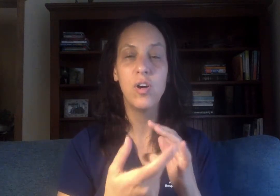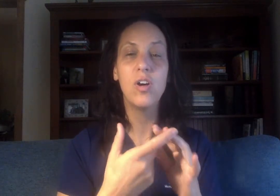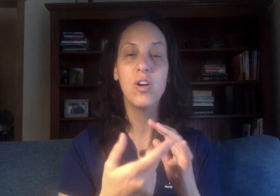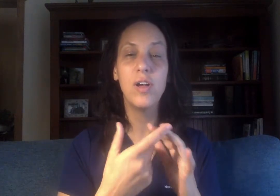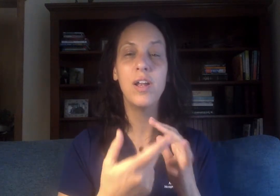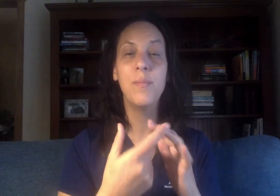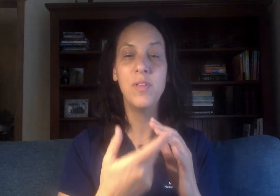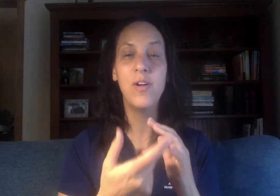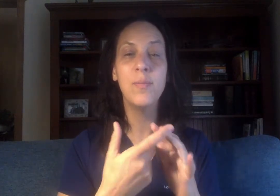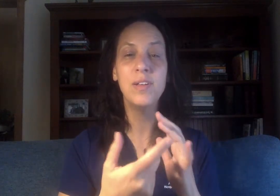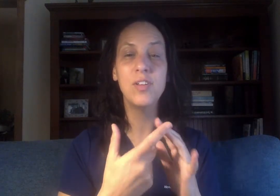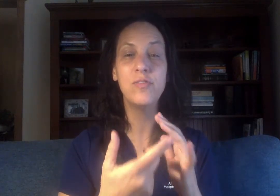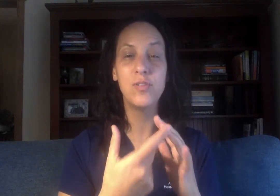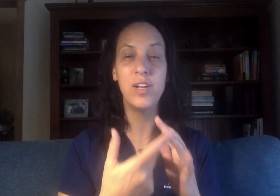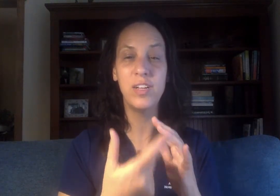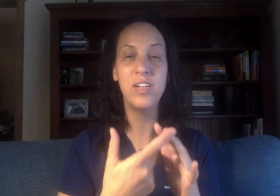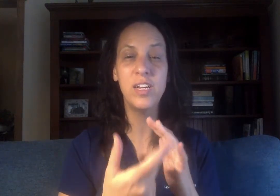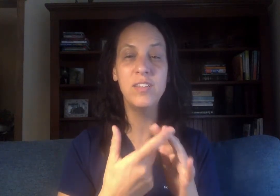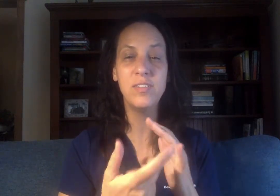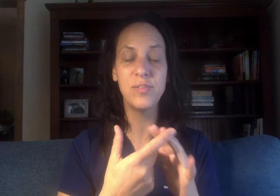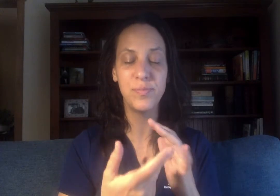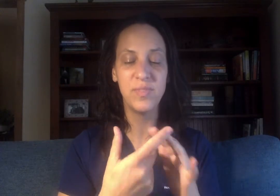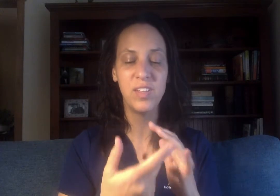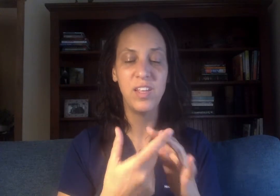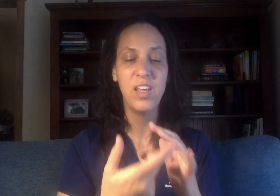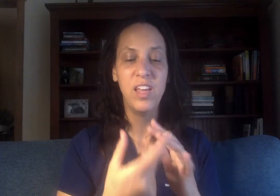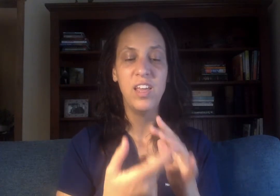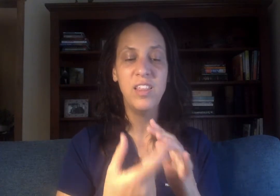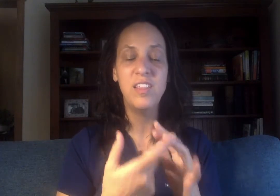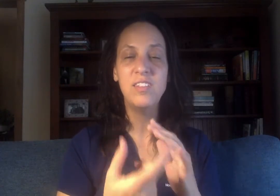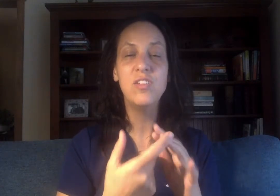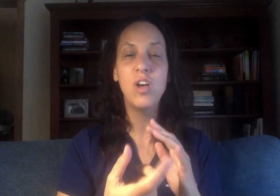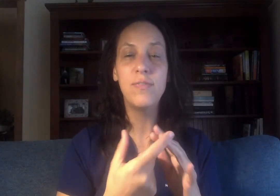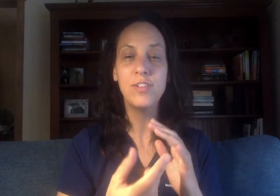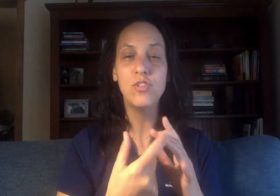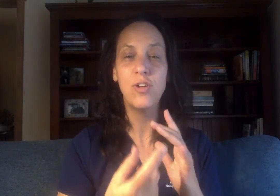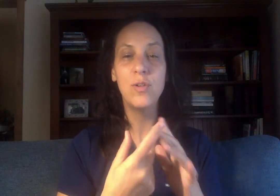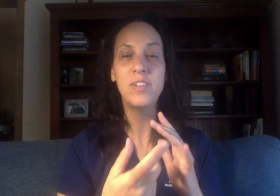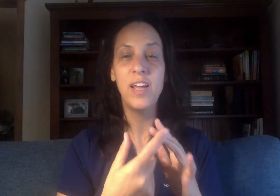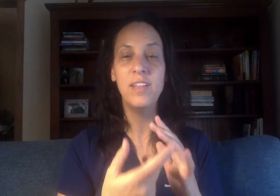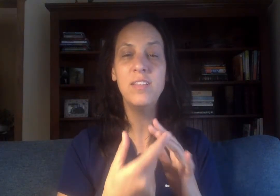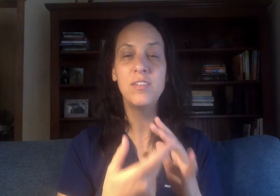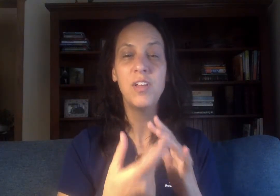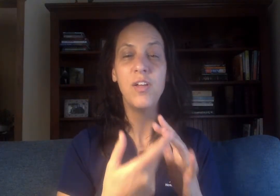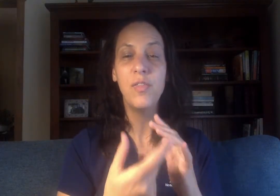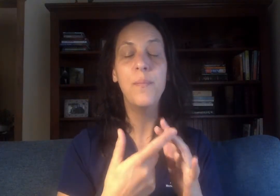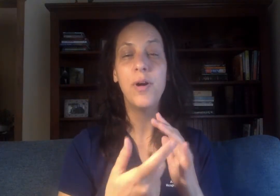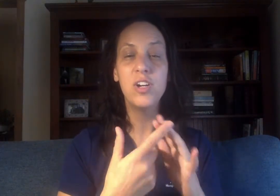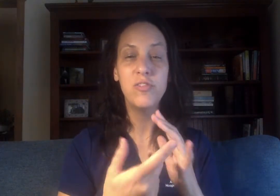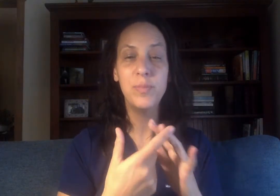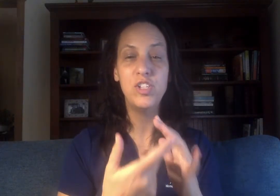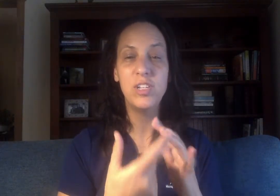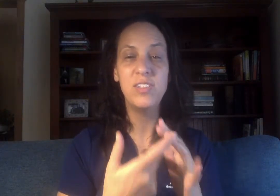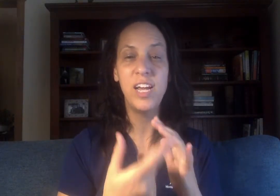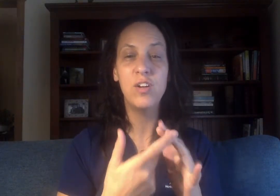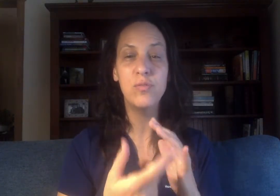And I'm allowing myself to recognize. I'm That this is often so intense. That part of me shuts down.